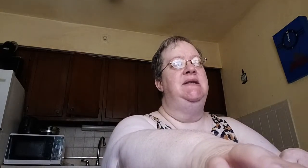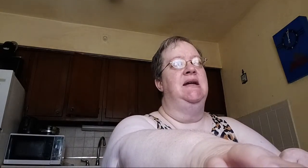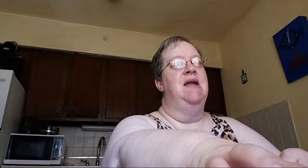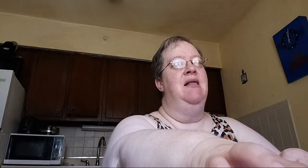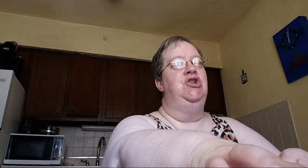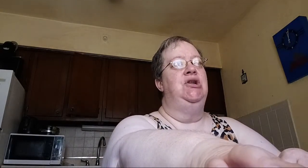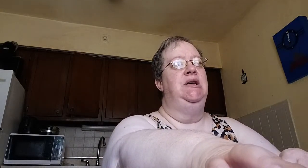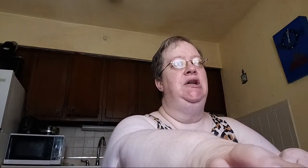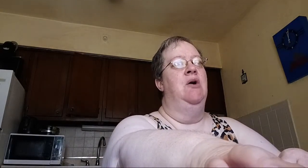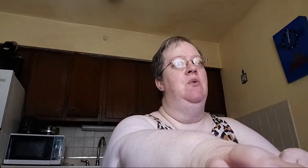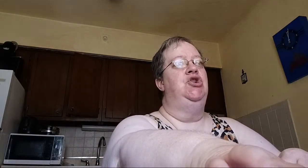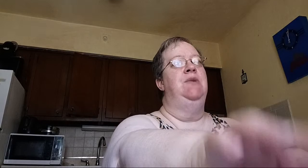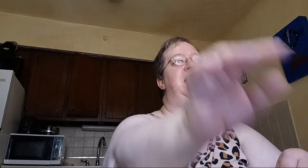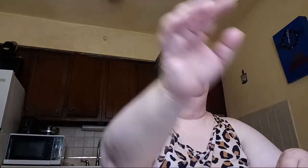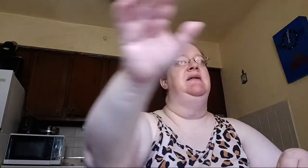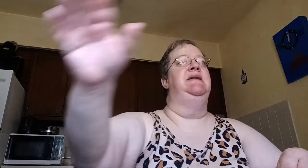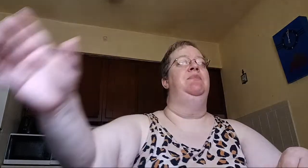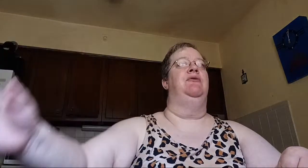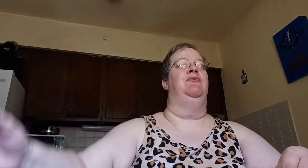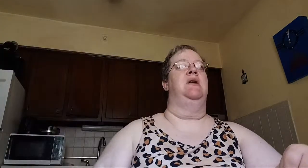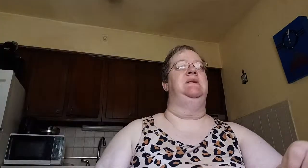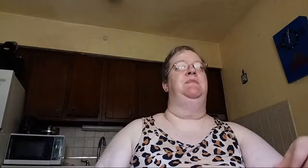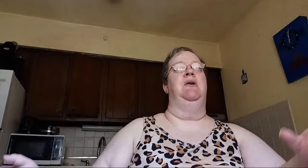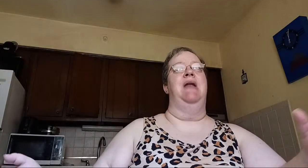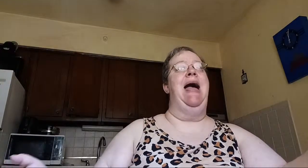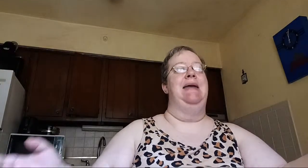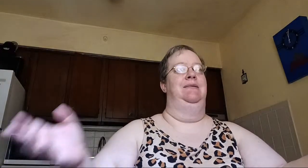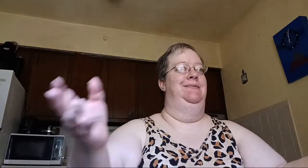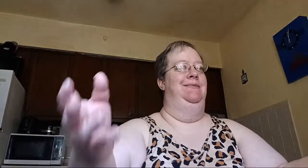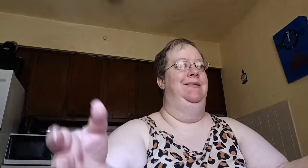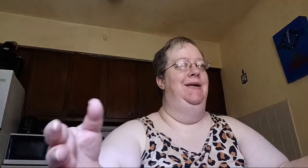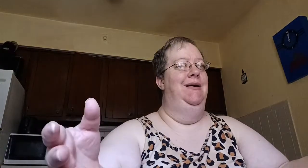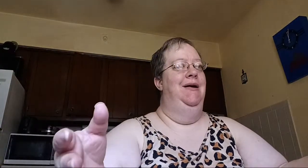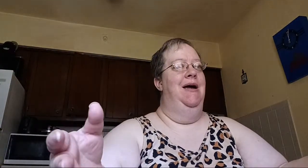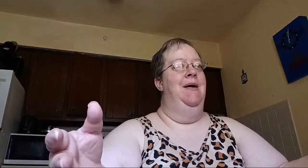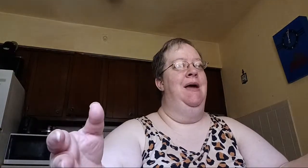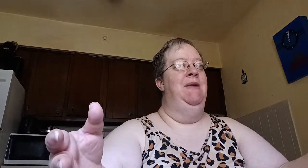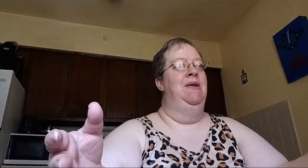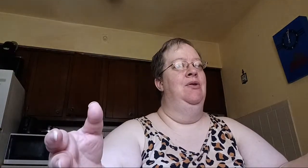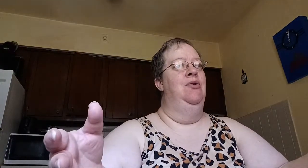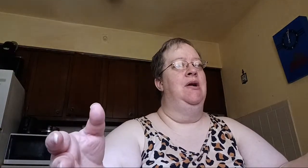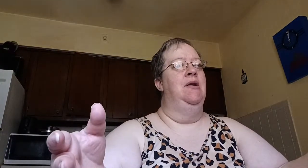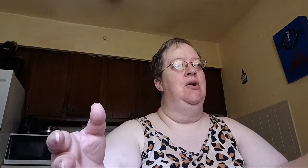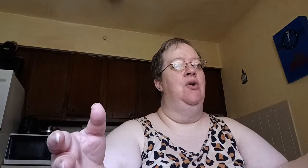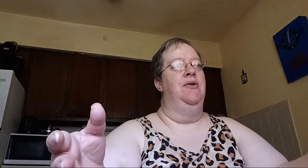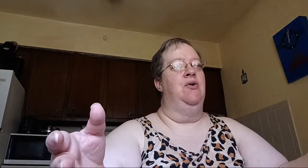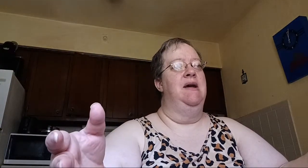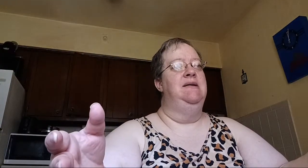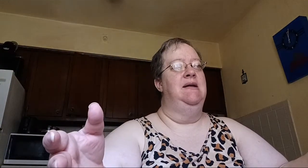technology, you know, should make things simpler for us, but they're not. I mean, look at, look at all the craziness.